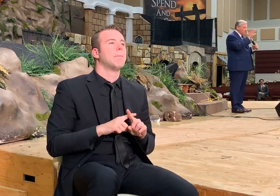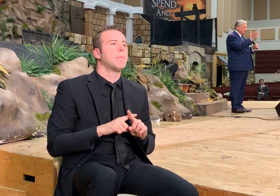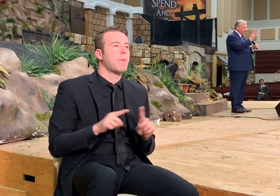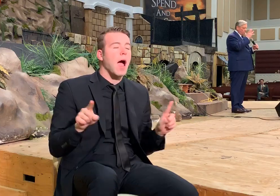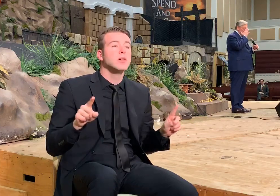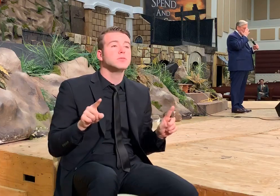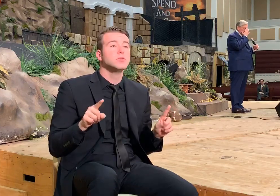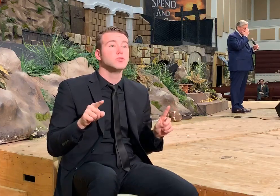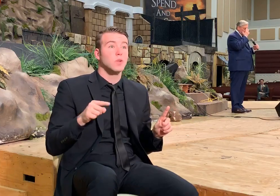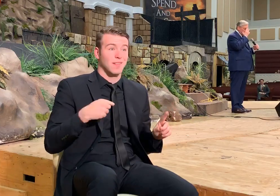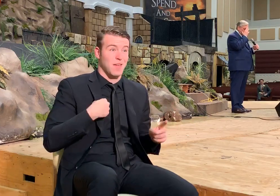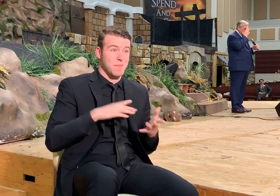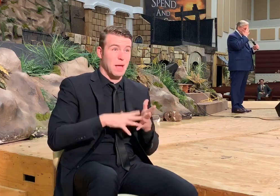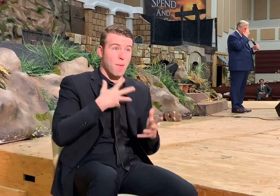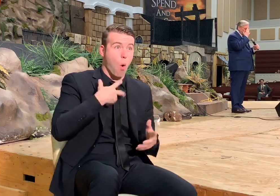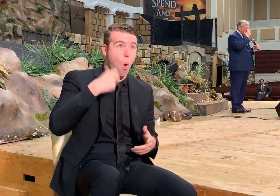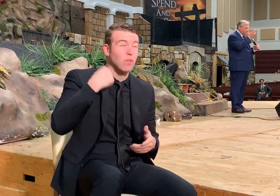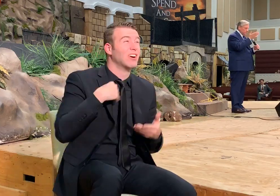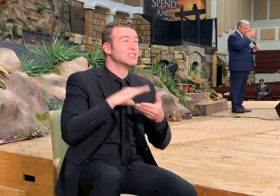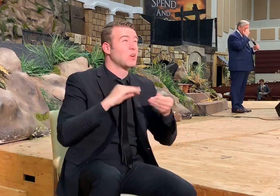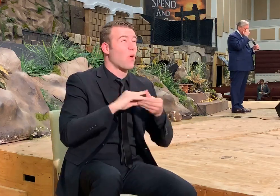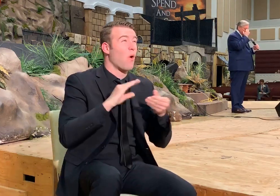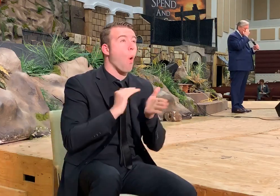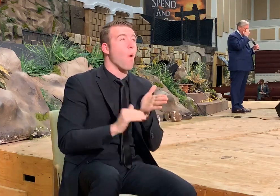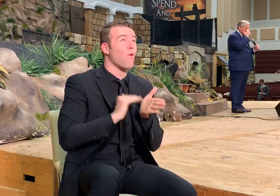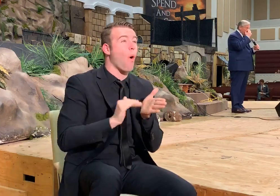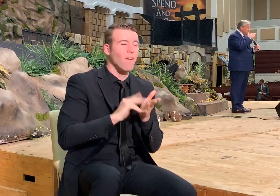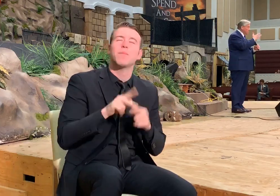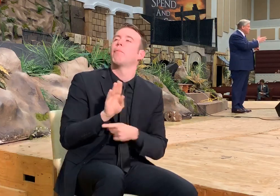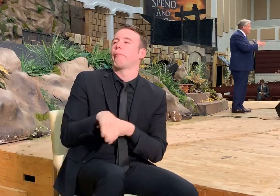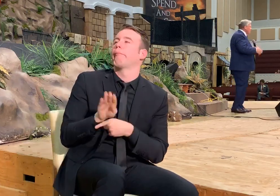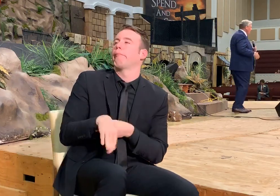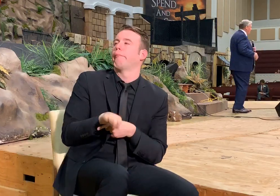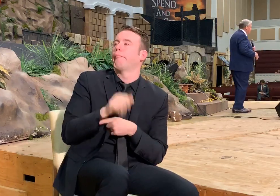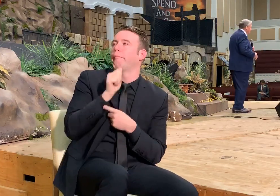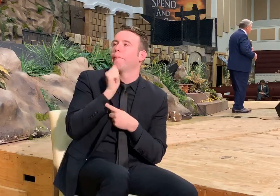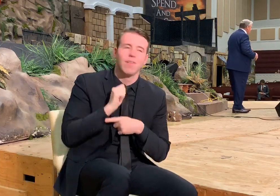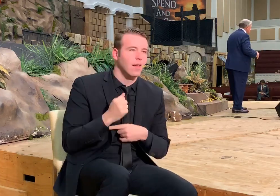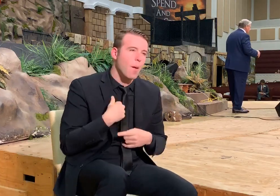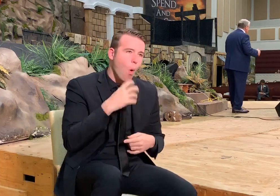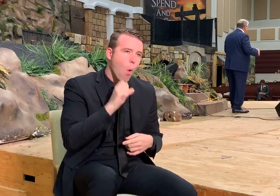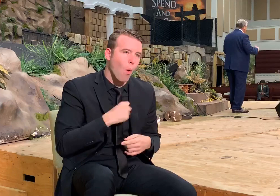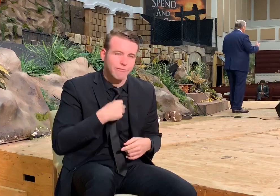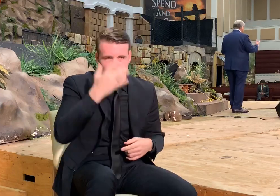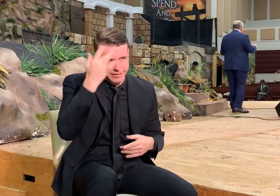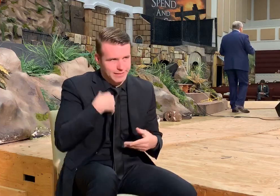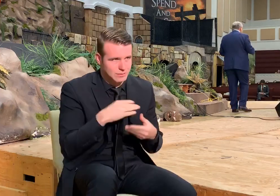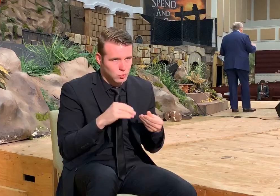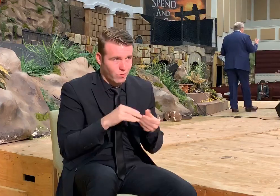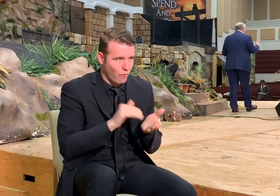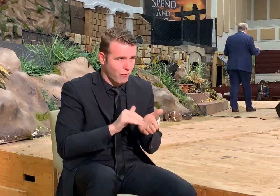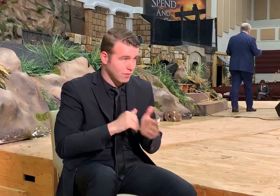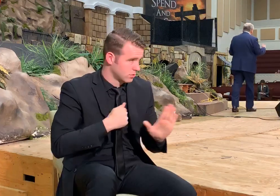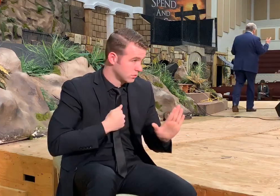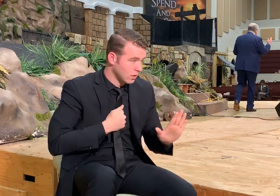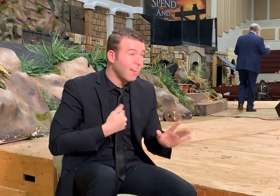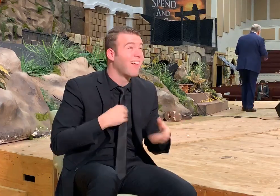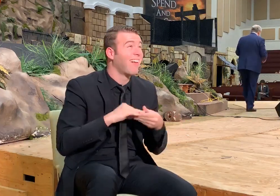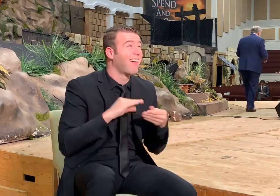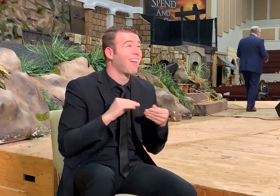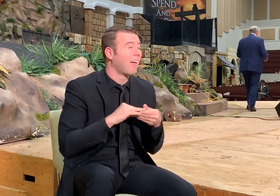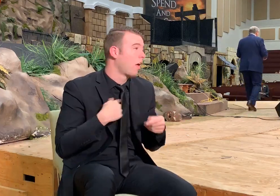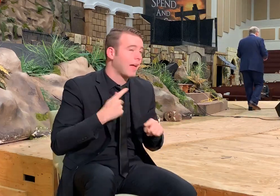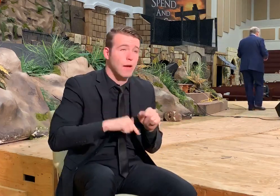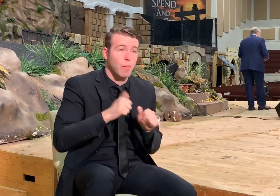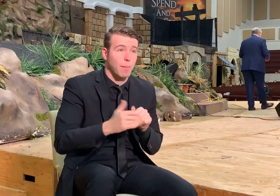You know, when you get old, you just retell stories to people. They just tolerate it. And so you don't even know how long it's been